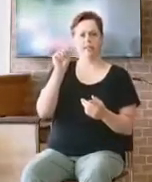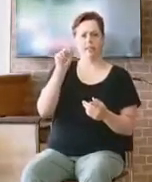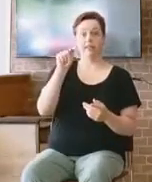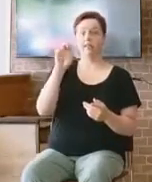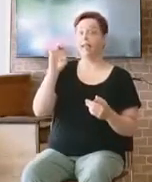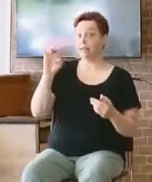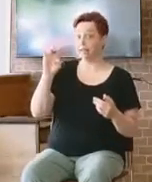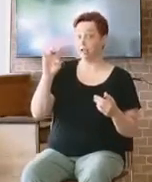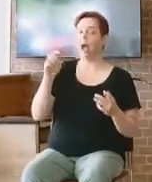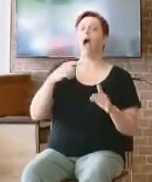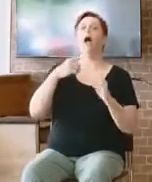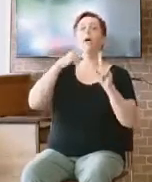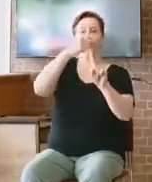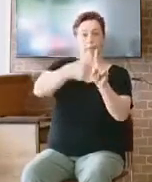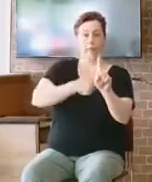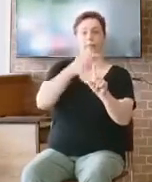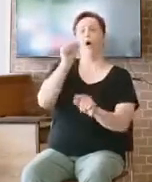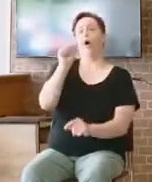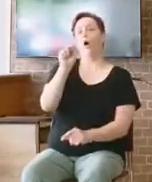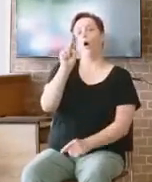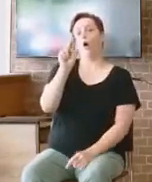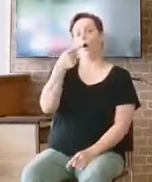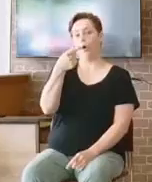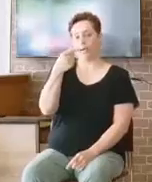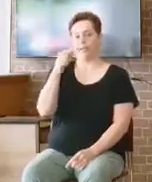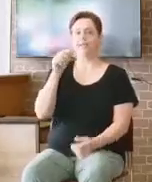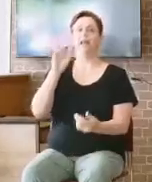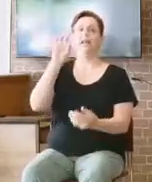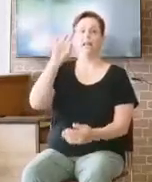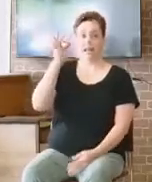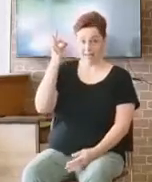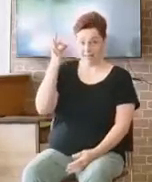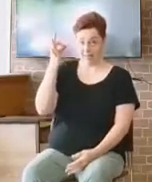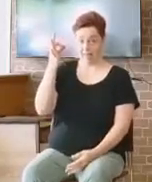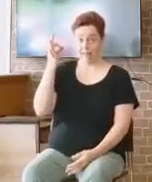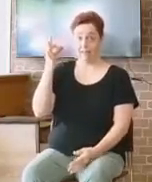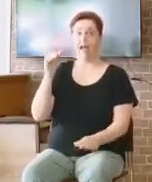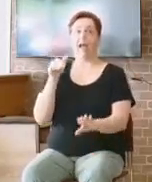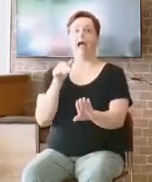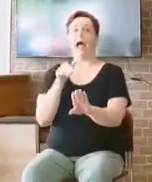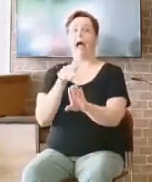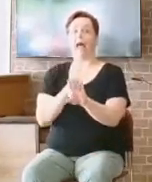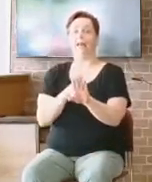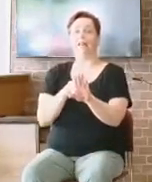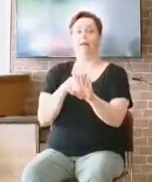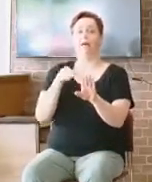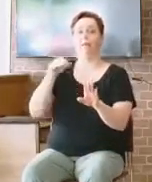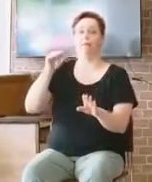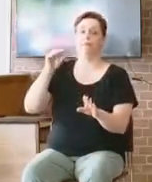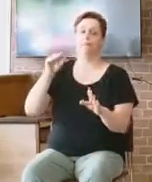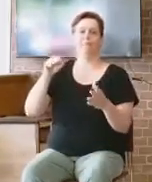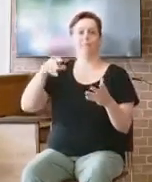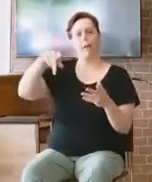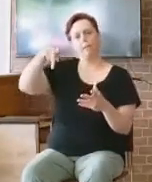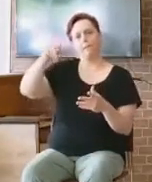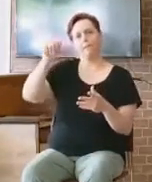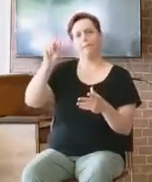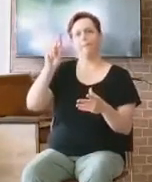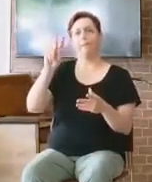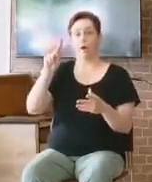August 9th, August 9th. So it'll be at the pavilion there in Fayetteville, uh, or here in Fayetteville, right in the center of town.